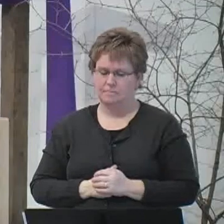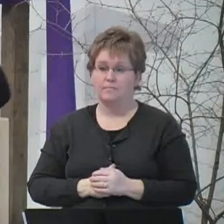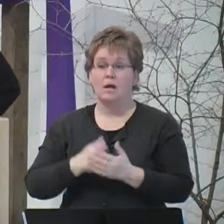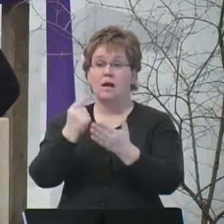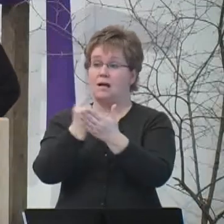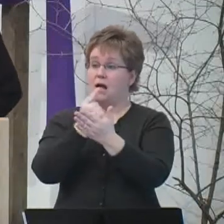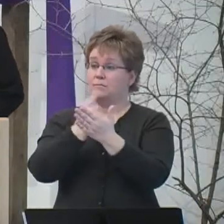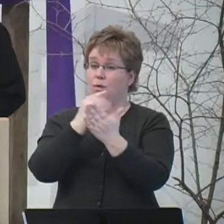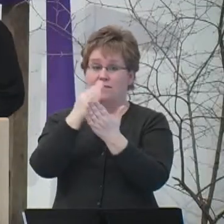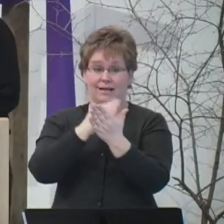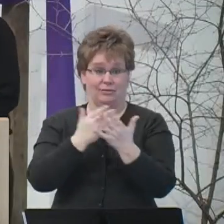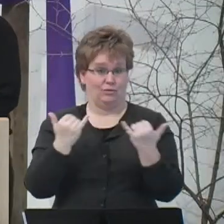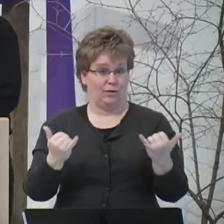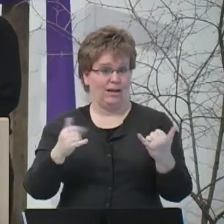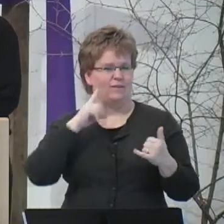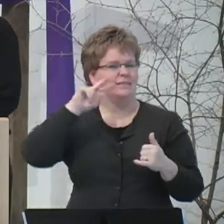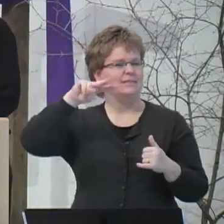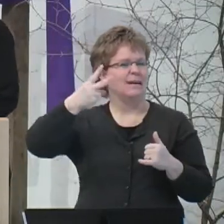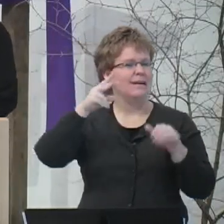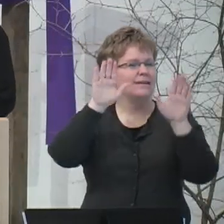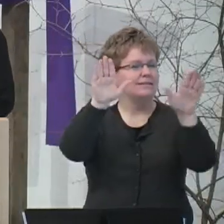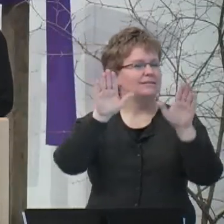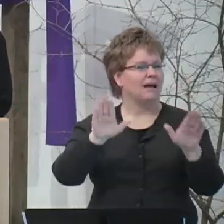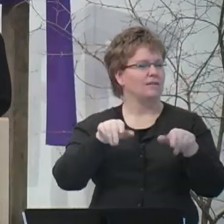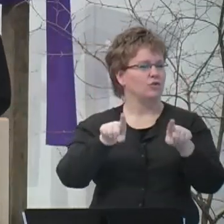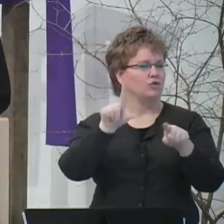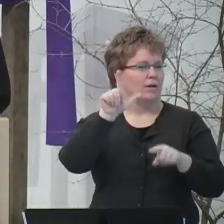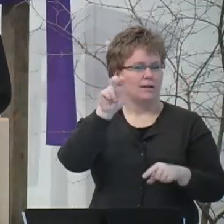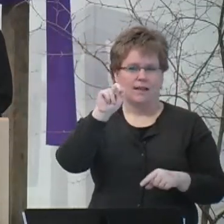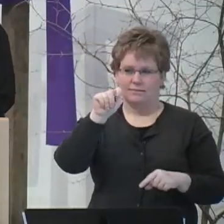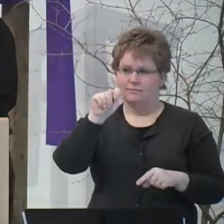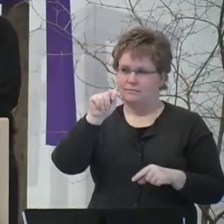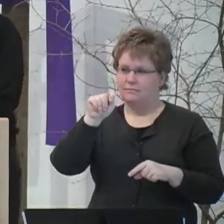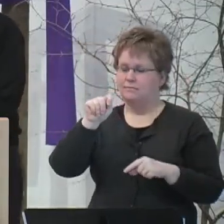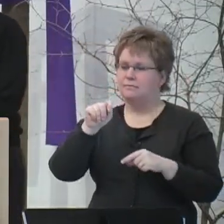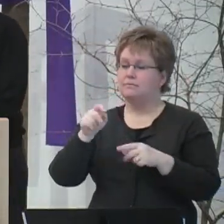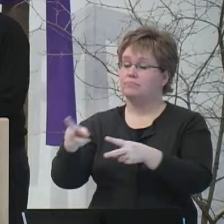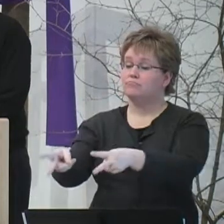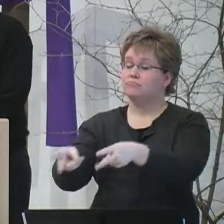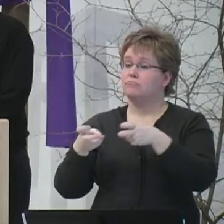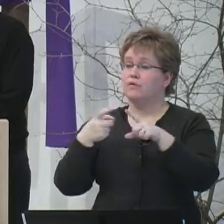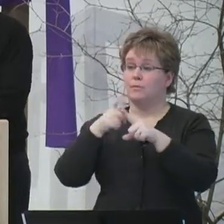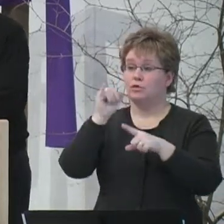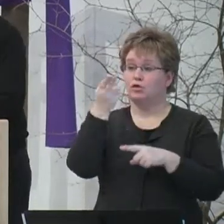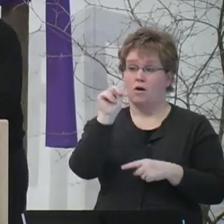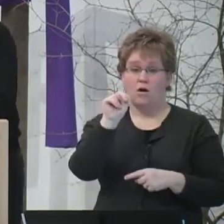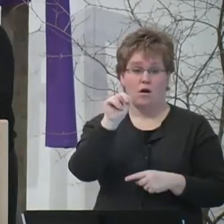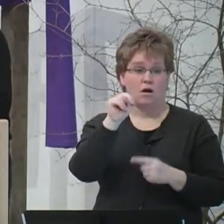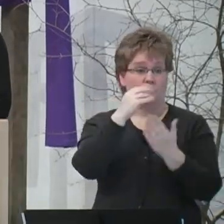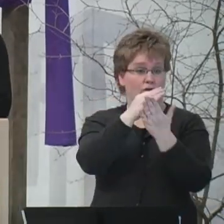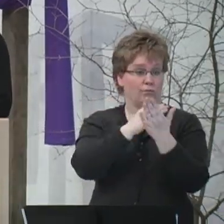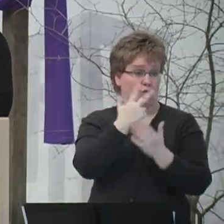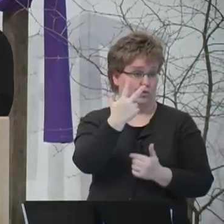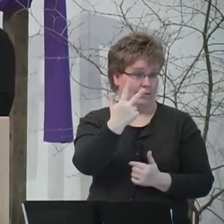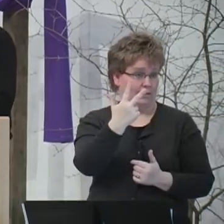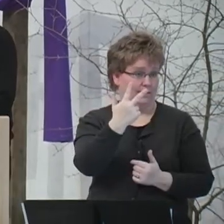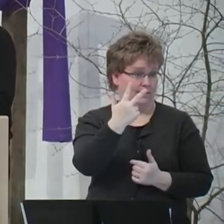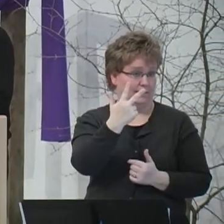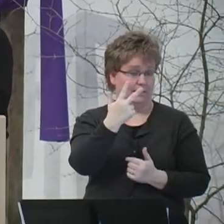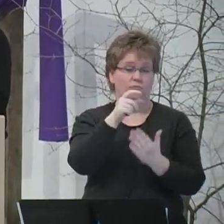The gospel for this second Sunday in the season of Lent is from John chapter 3,